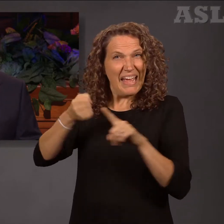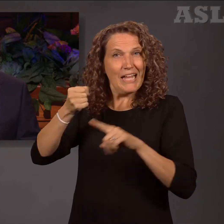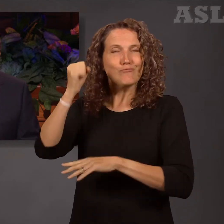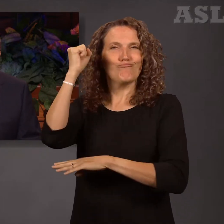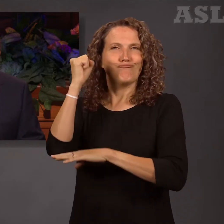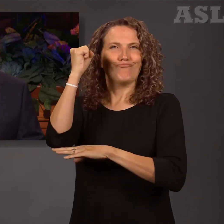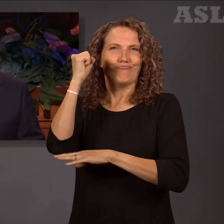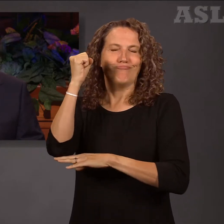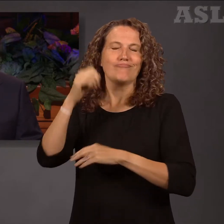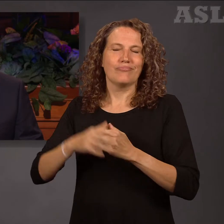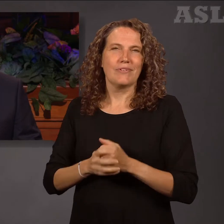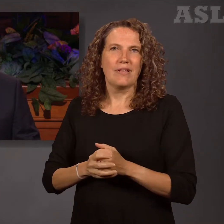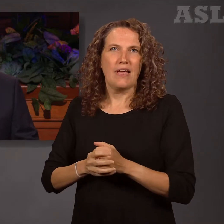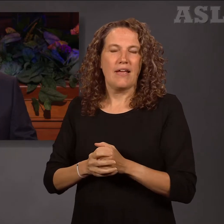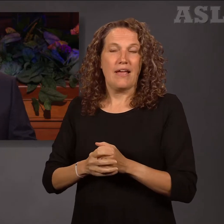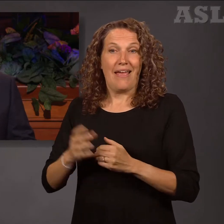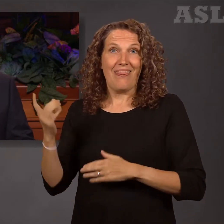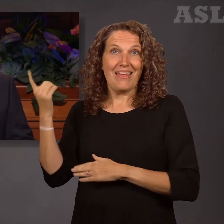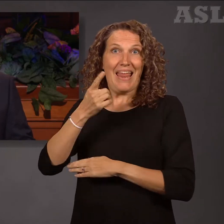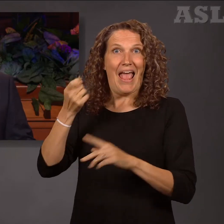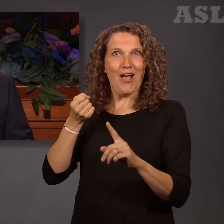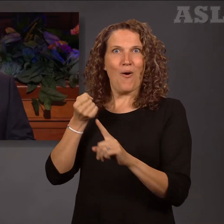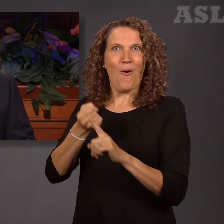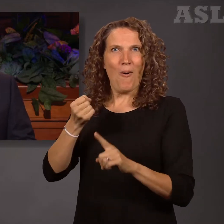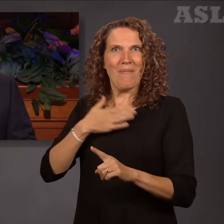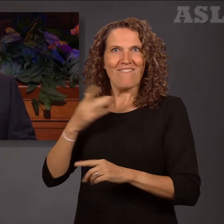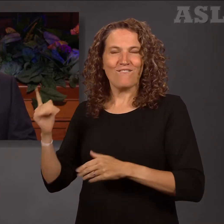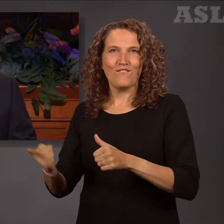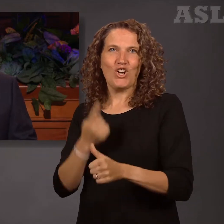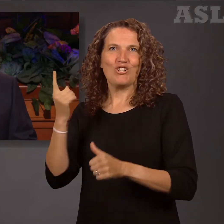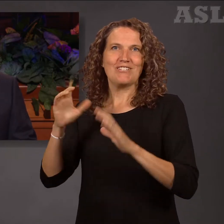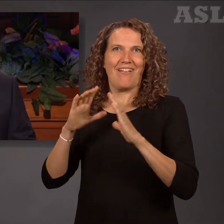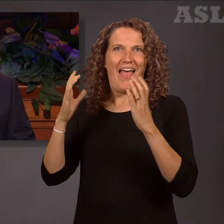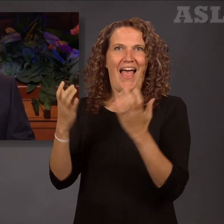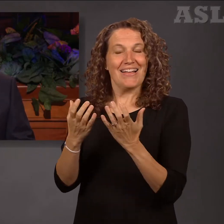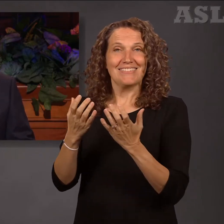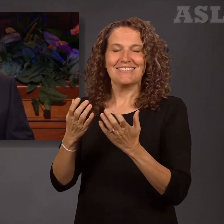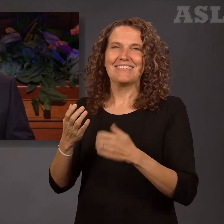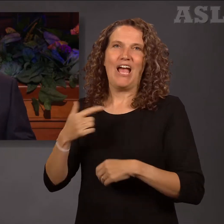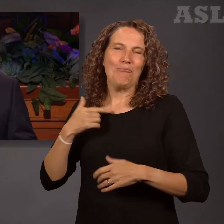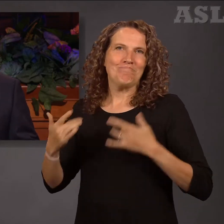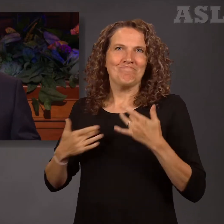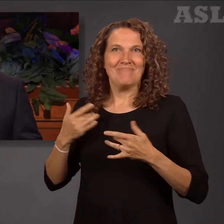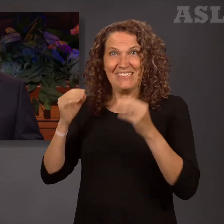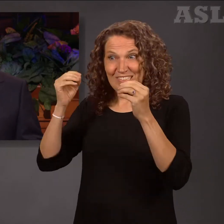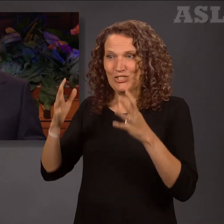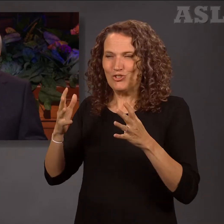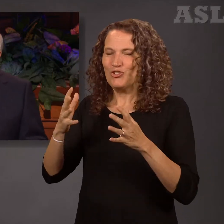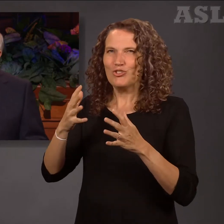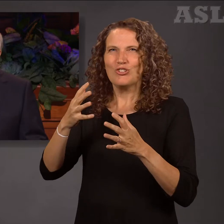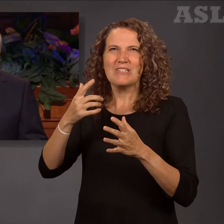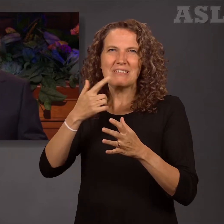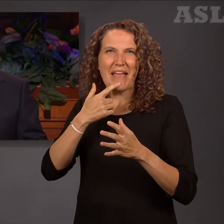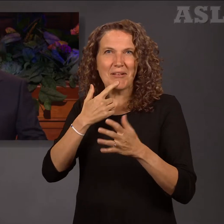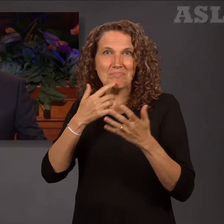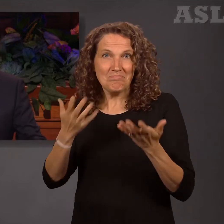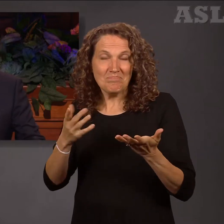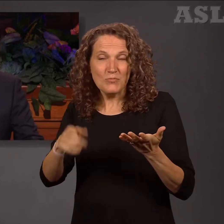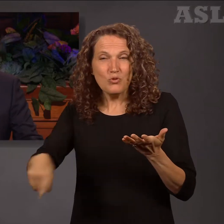class on this subject. The first words from the professor were the following. You are surely anxious